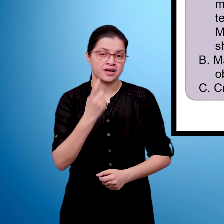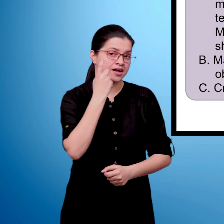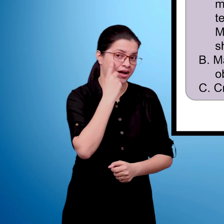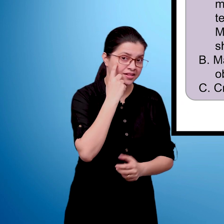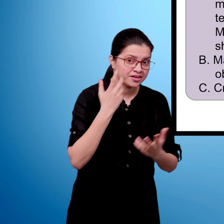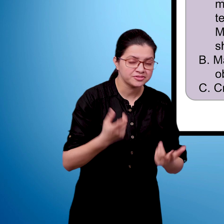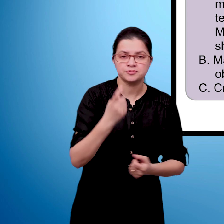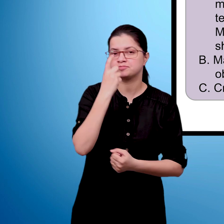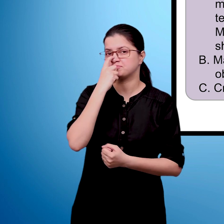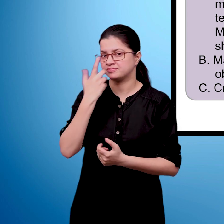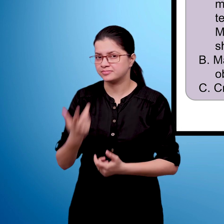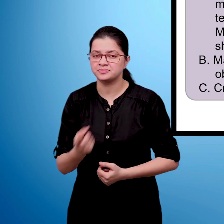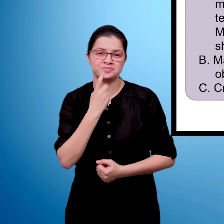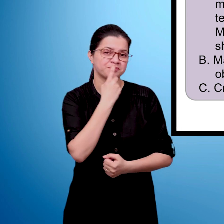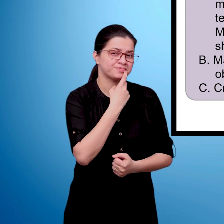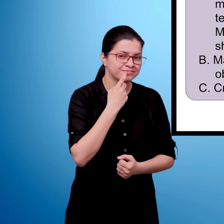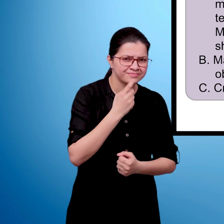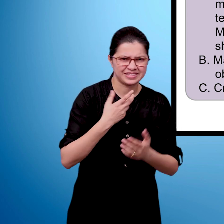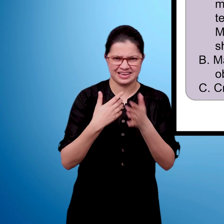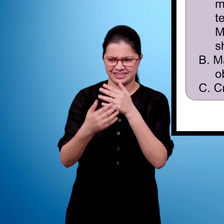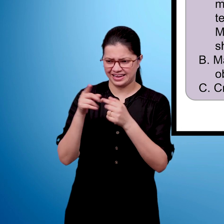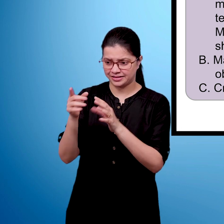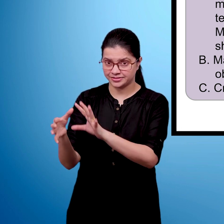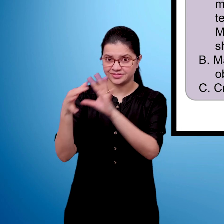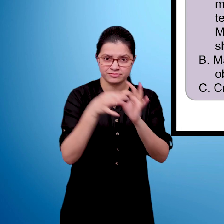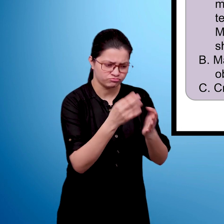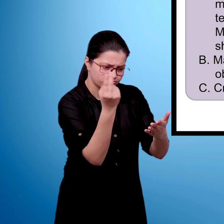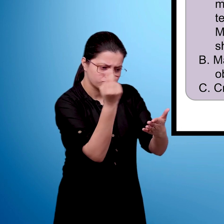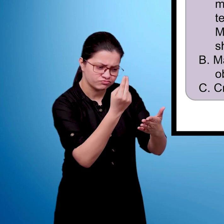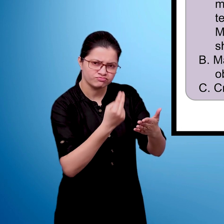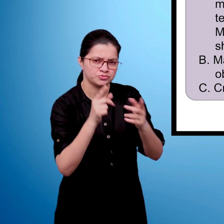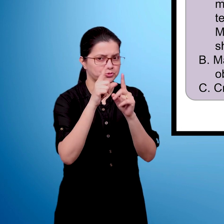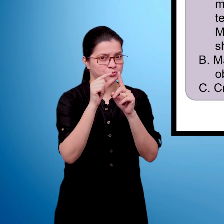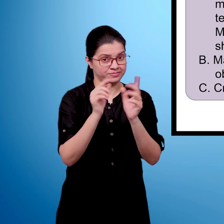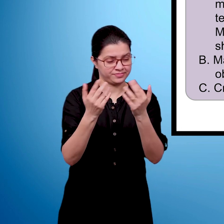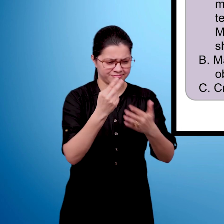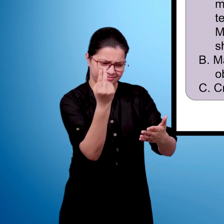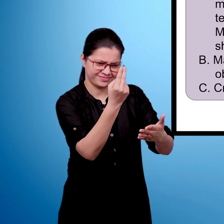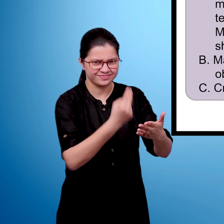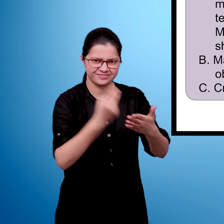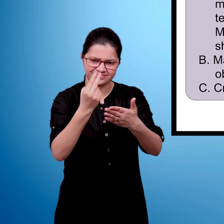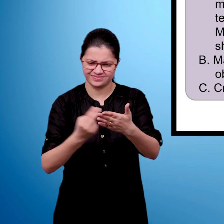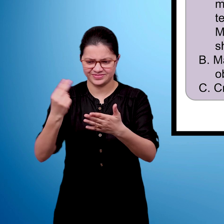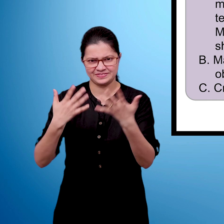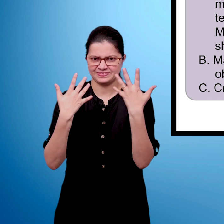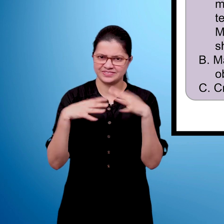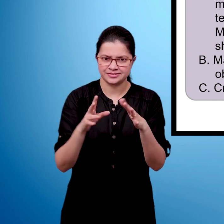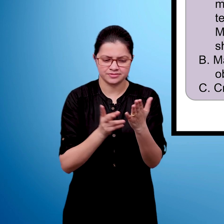draw eyes, mouth and nose. Make a puppet with the help of your parent or teacher